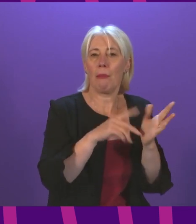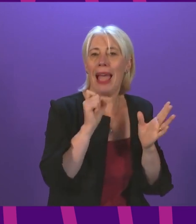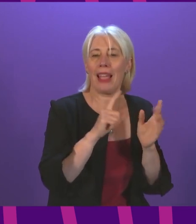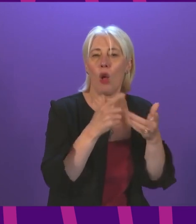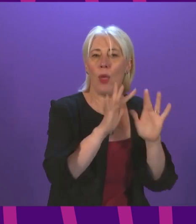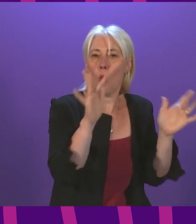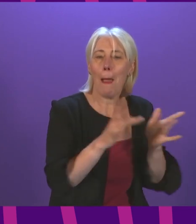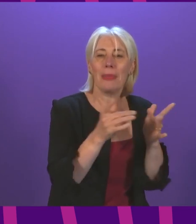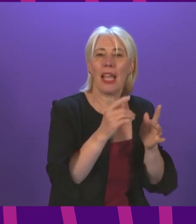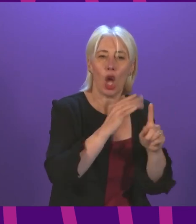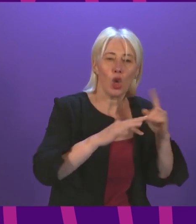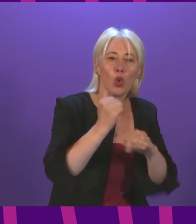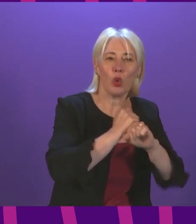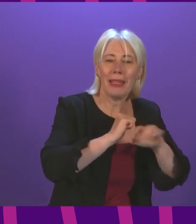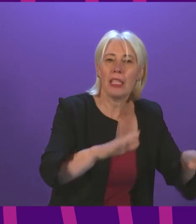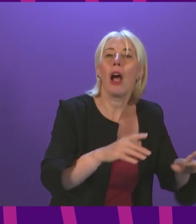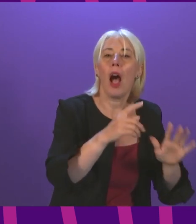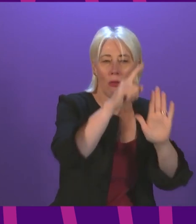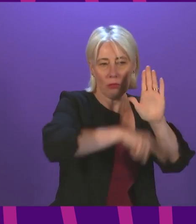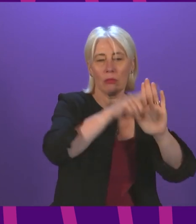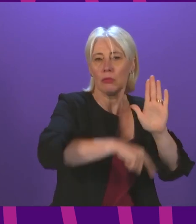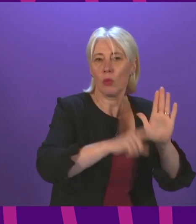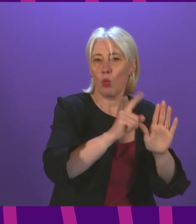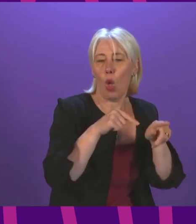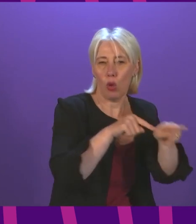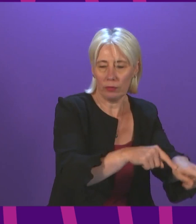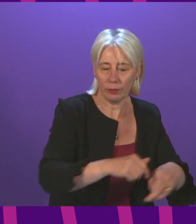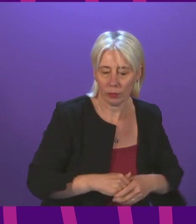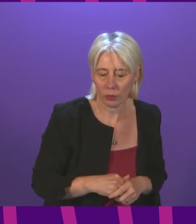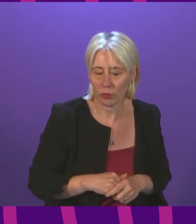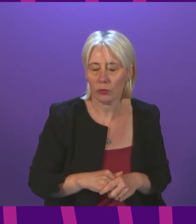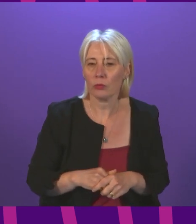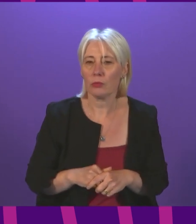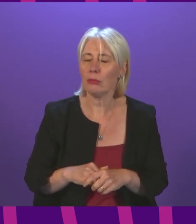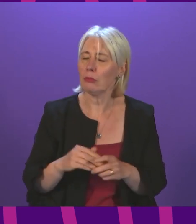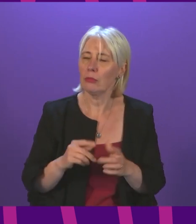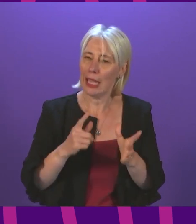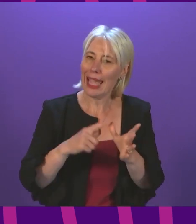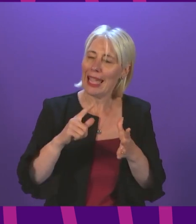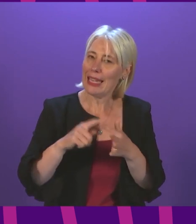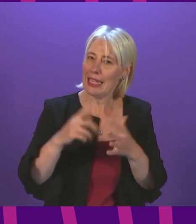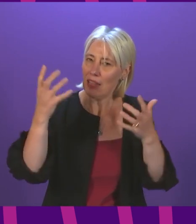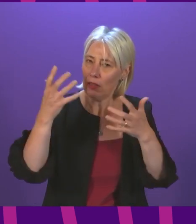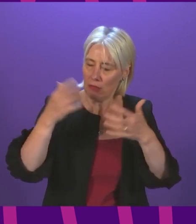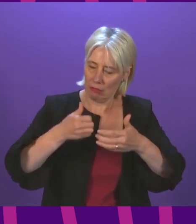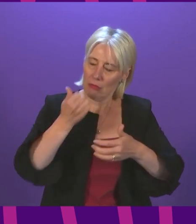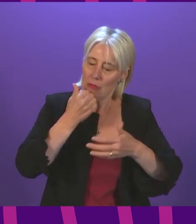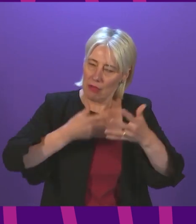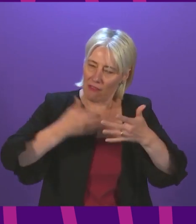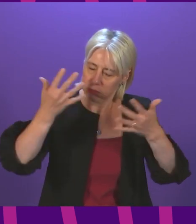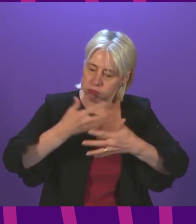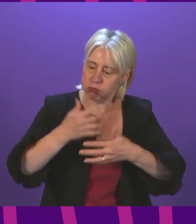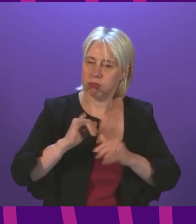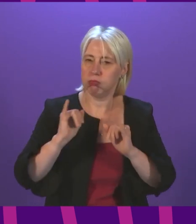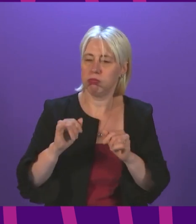channels finley carson to be followed by david torrens on top of worrying any figures and the lowest number of hospital beds for a decade